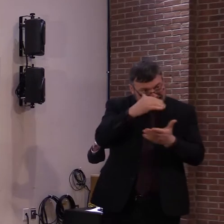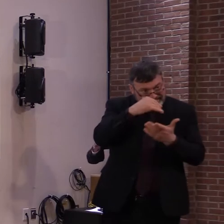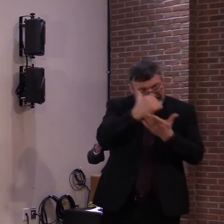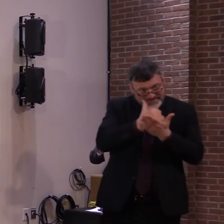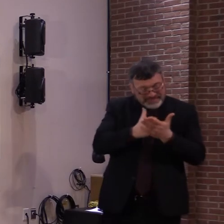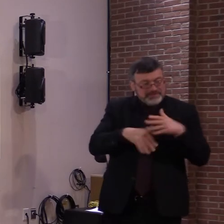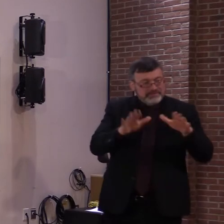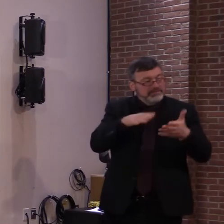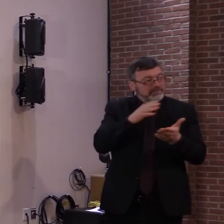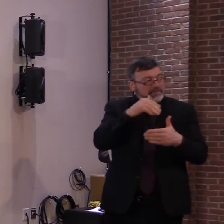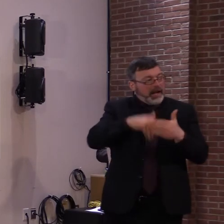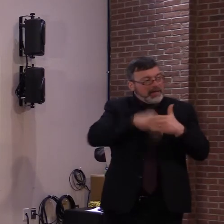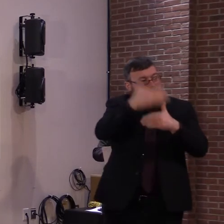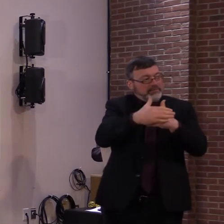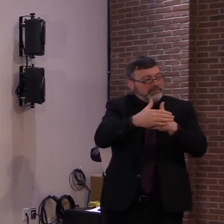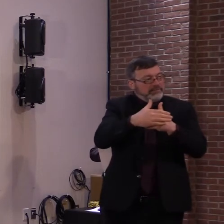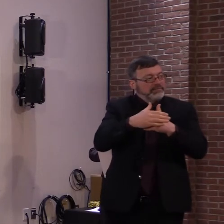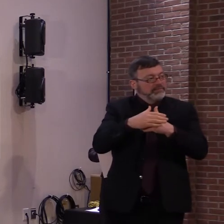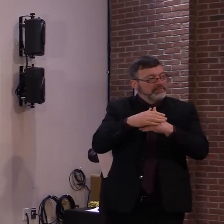Thanks.